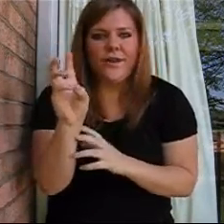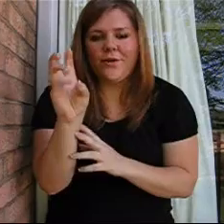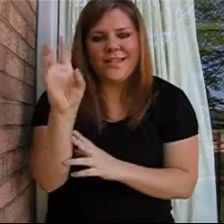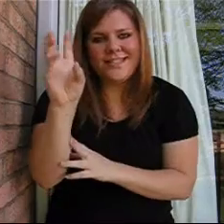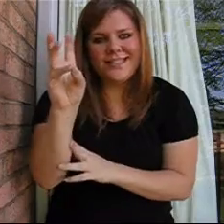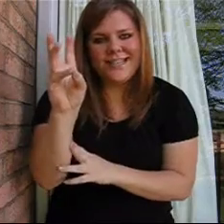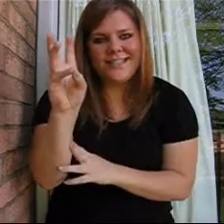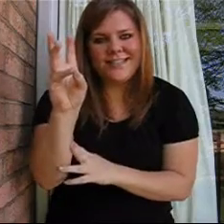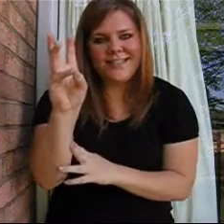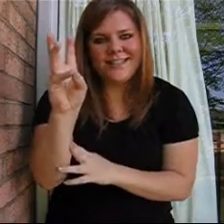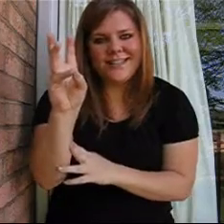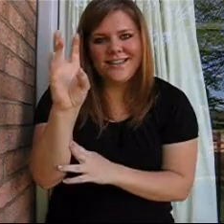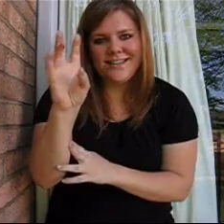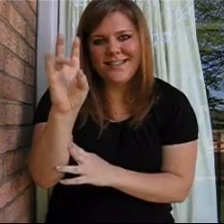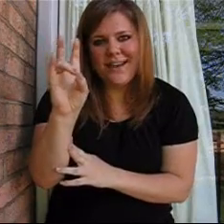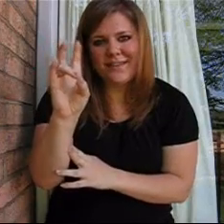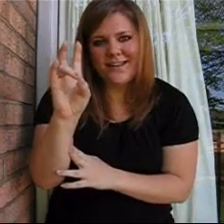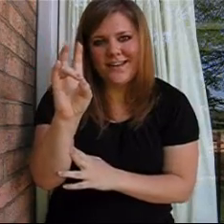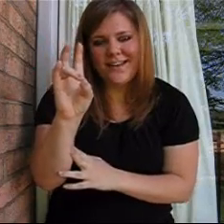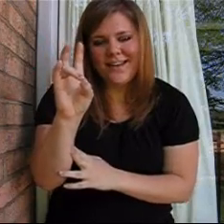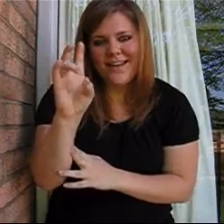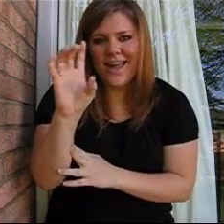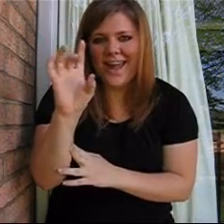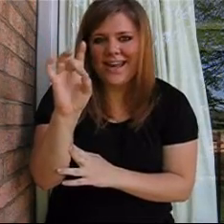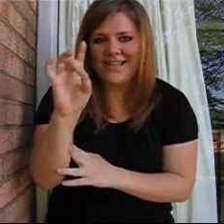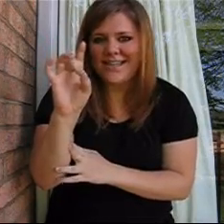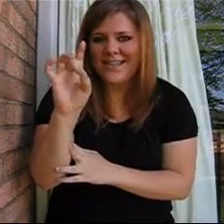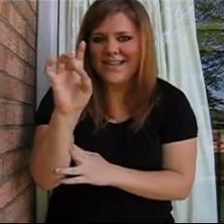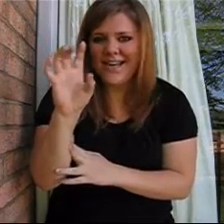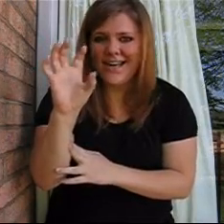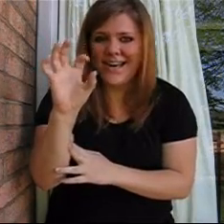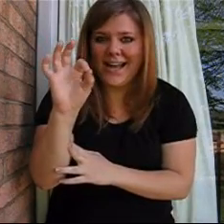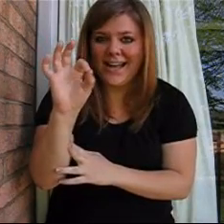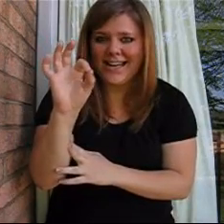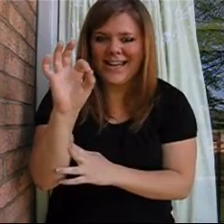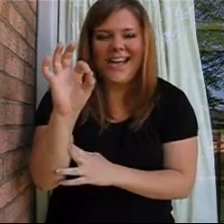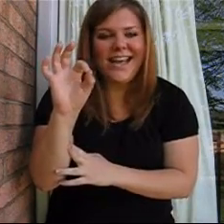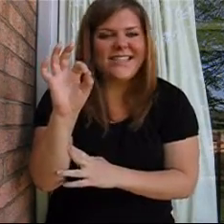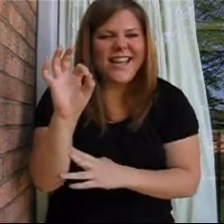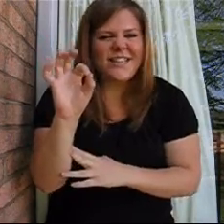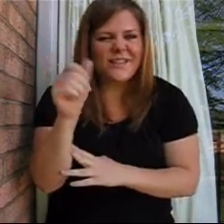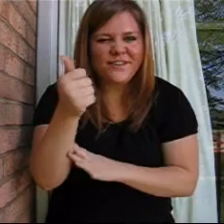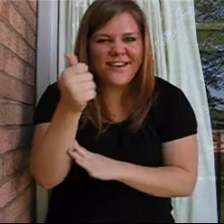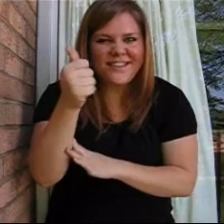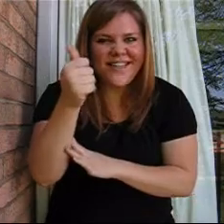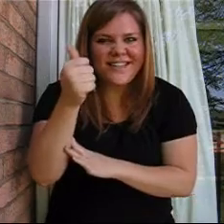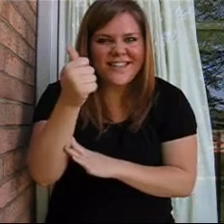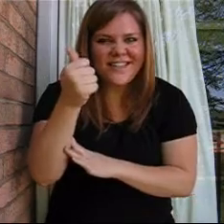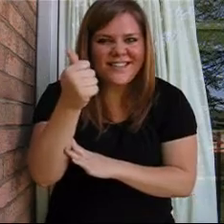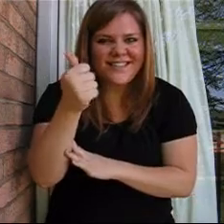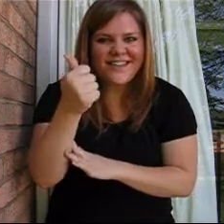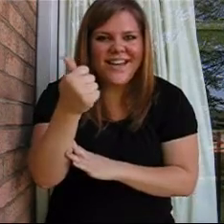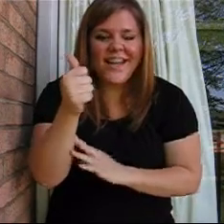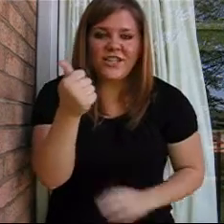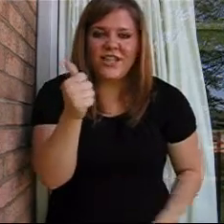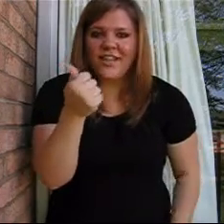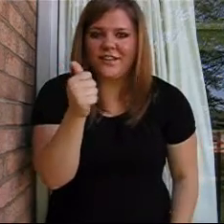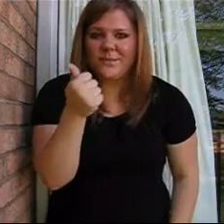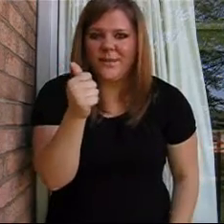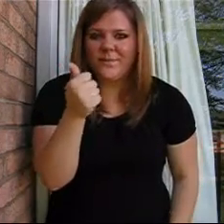No, it's 6, 7, 8, 9. And 10 is really fun. 10 is this. And you shake it a little bit.